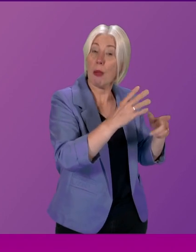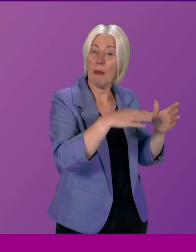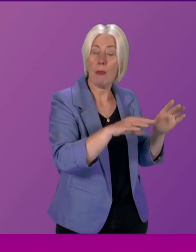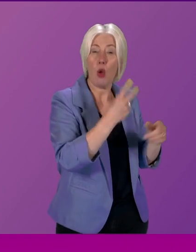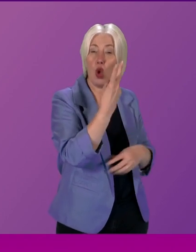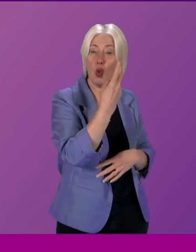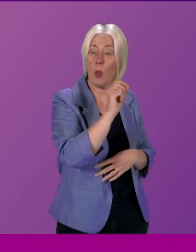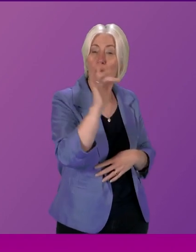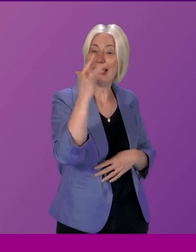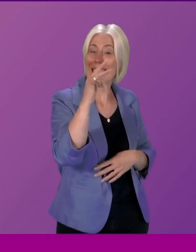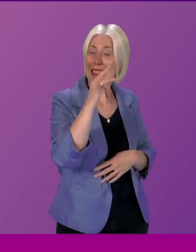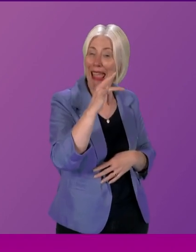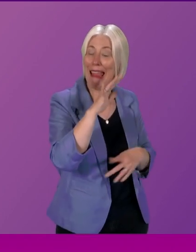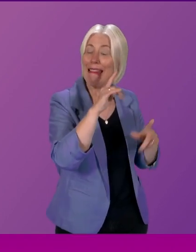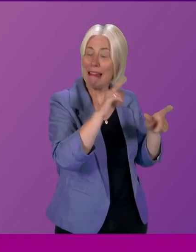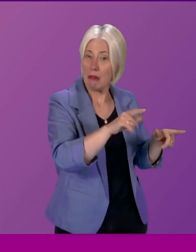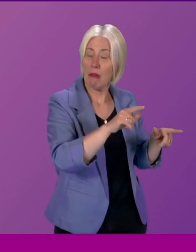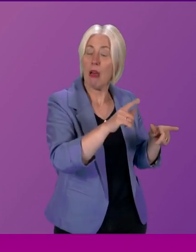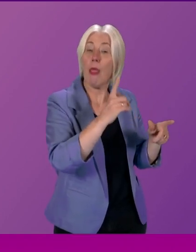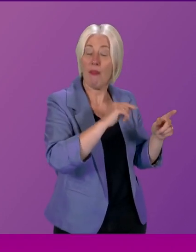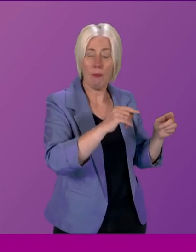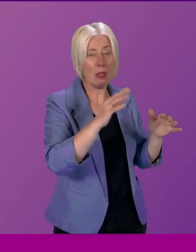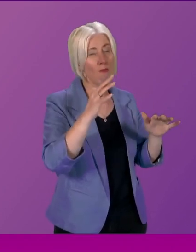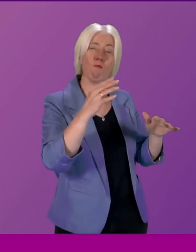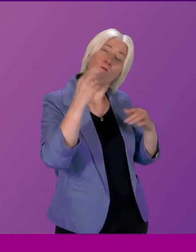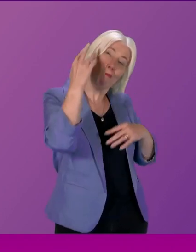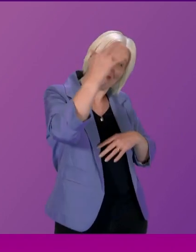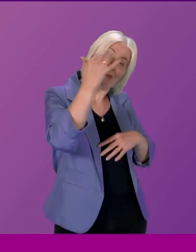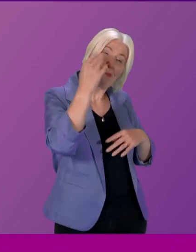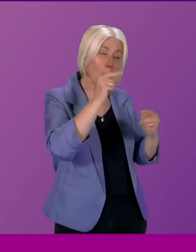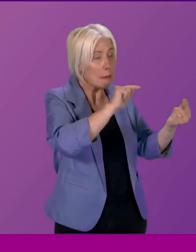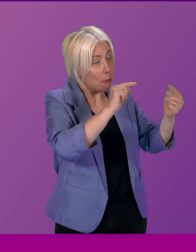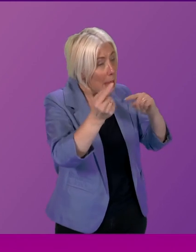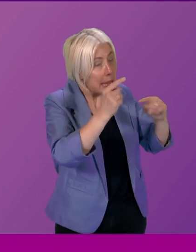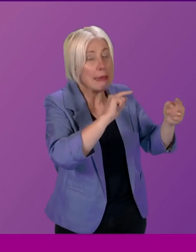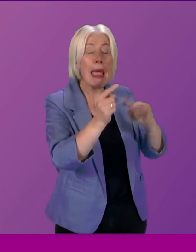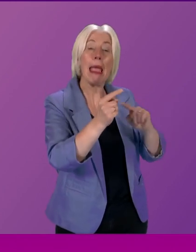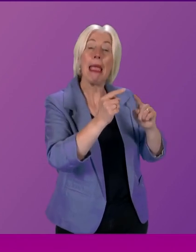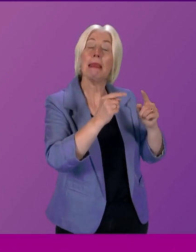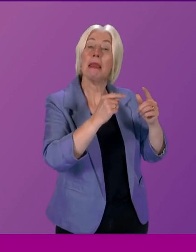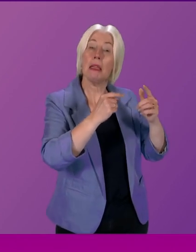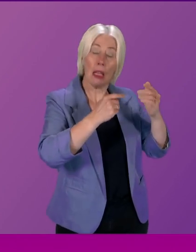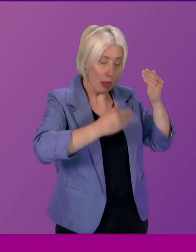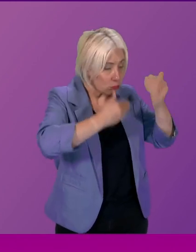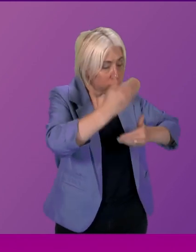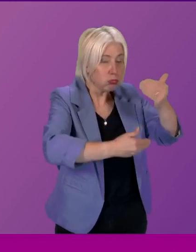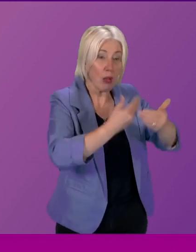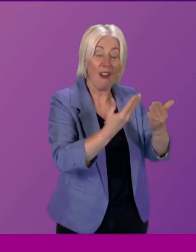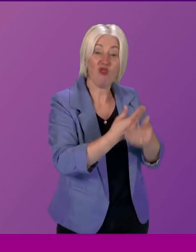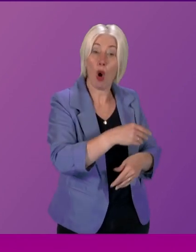2010 been reflected debated and decided upon in terms of how to proceed by citizens